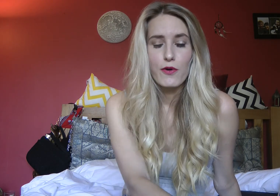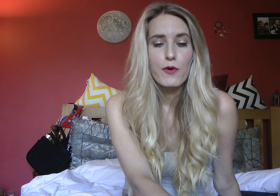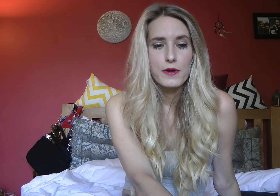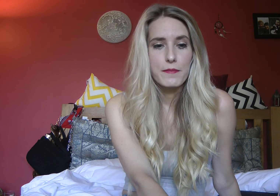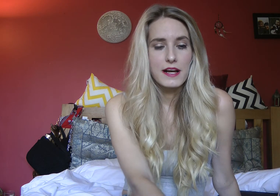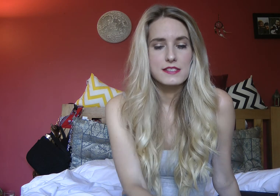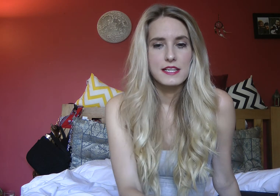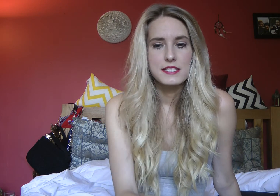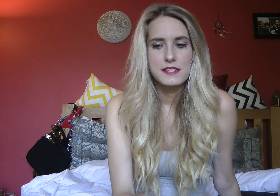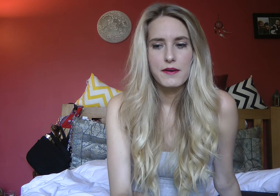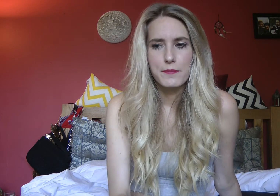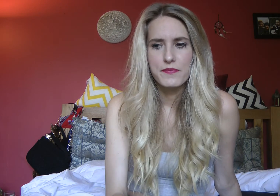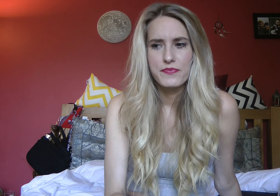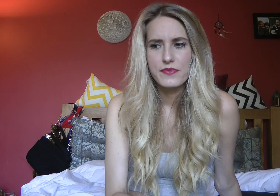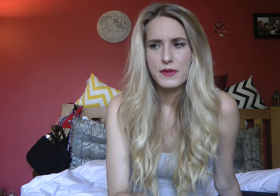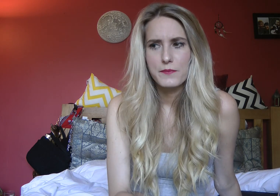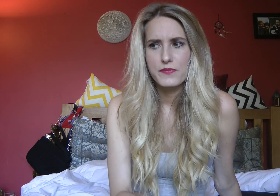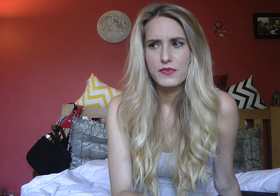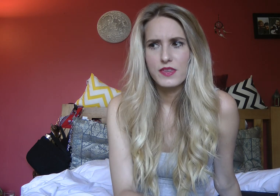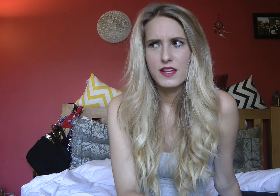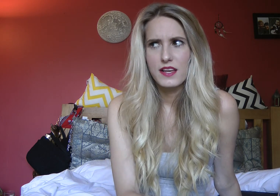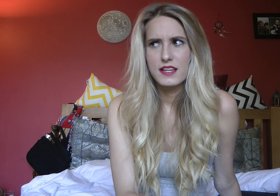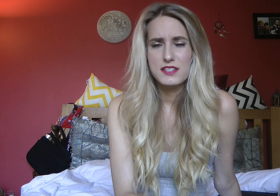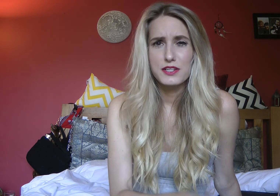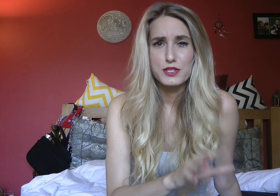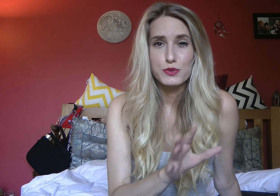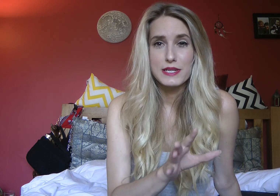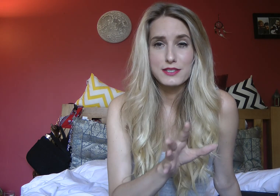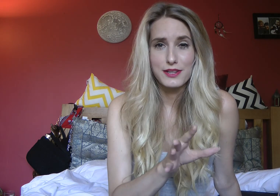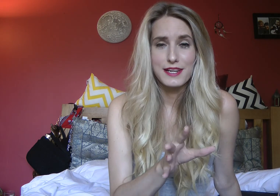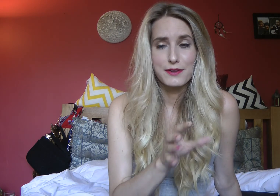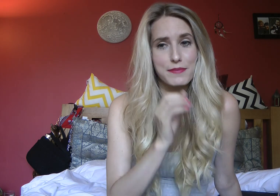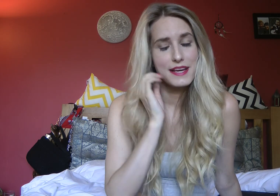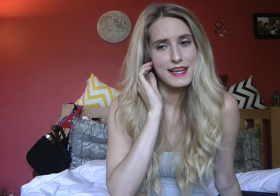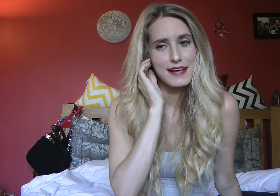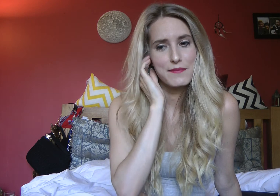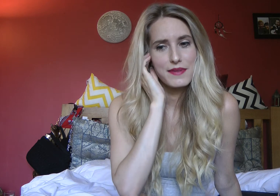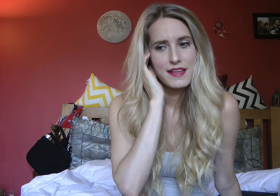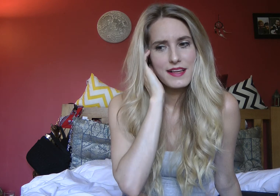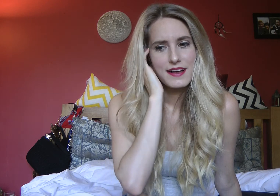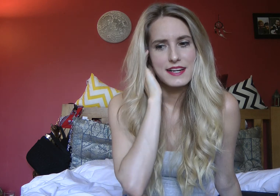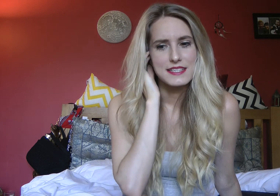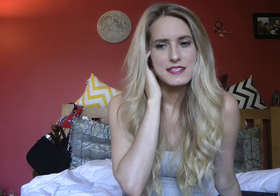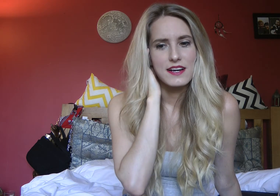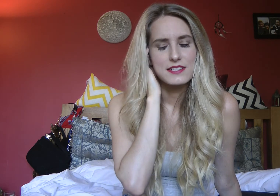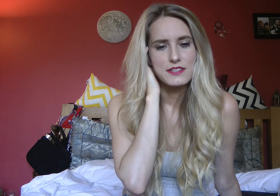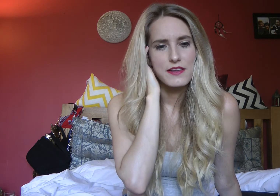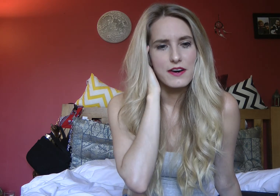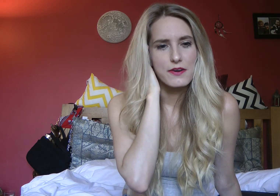about it so it started to dwindle a little bit and then I did start to do the whole